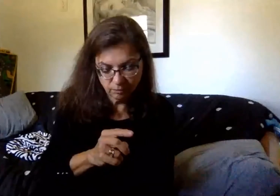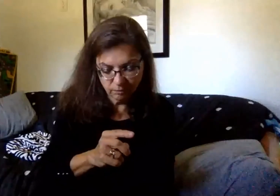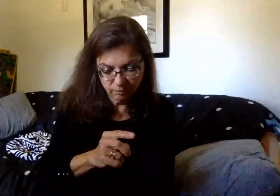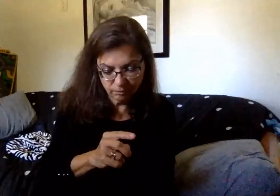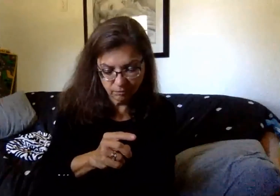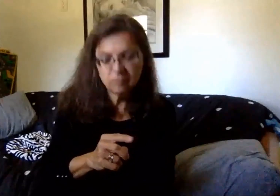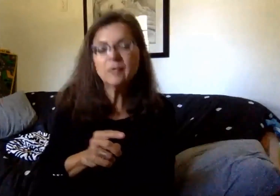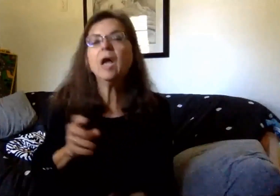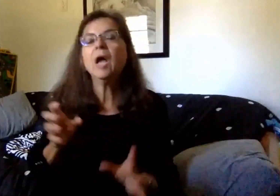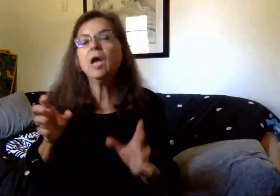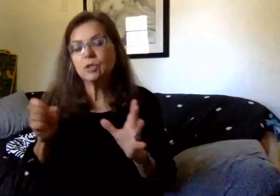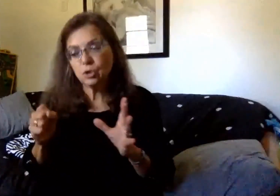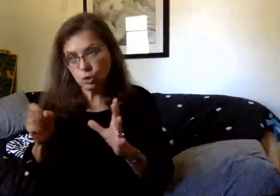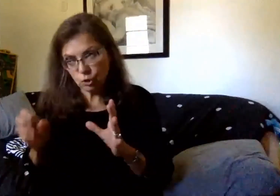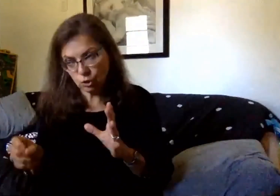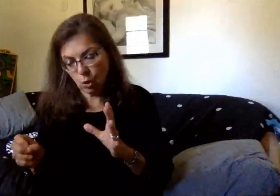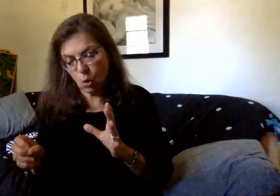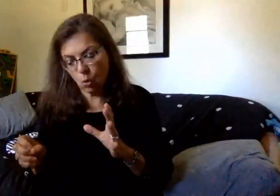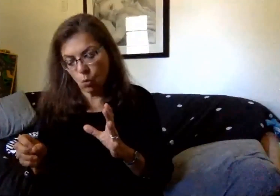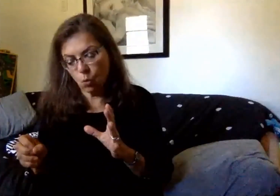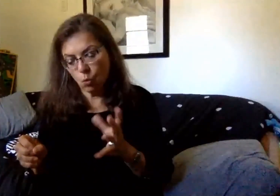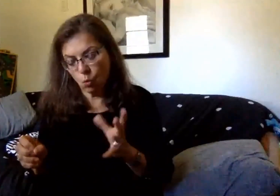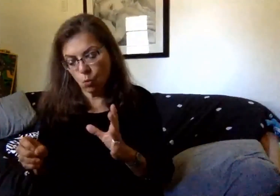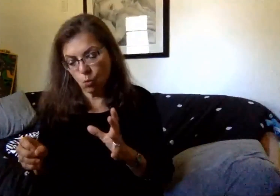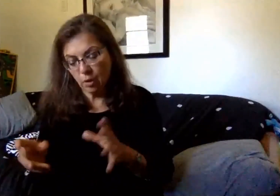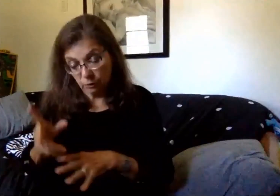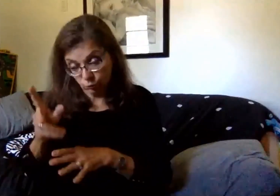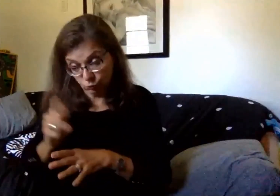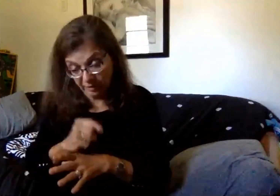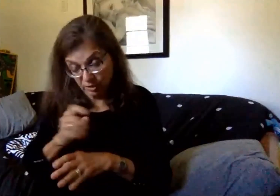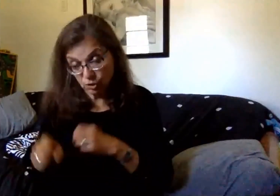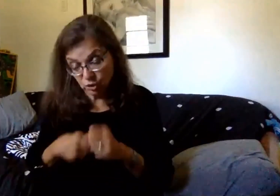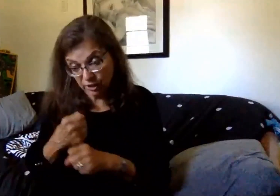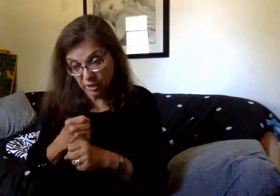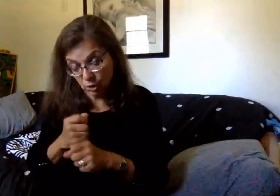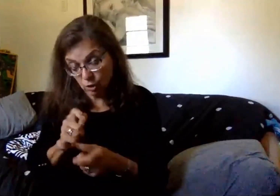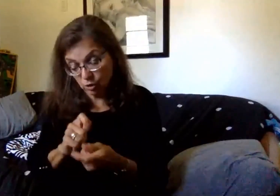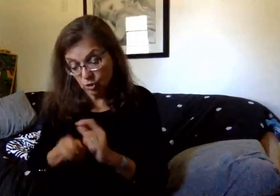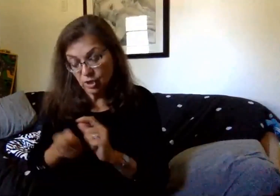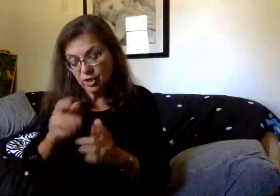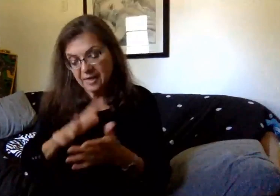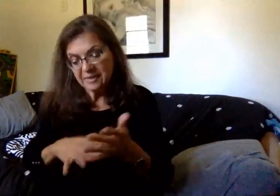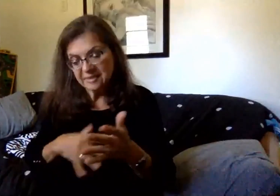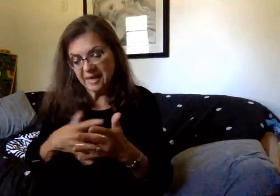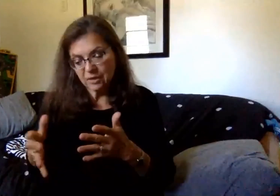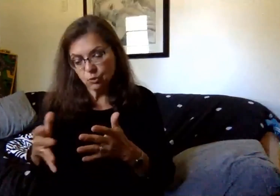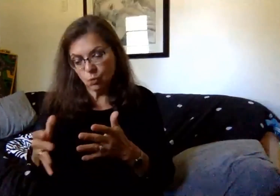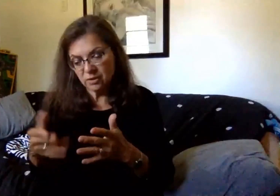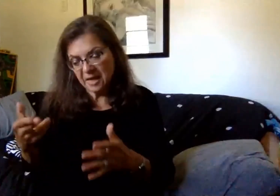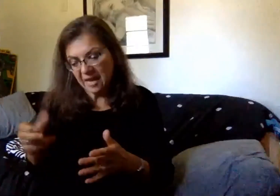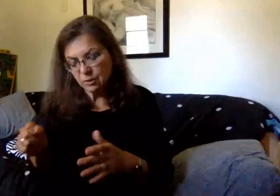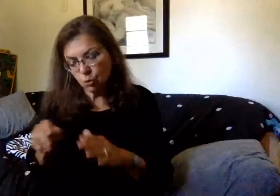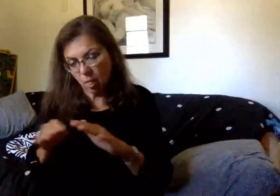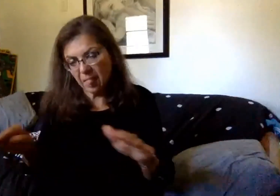So in a traditional year, changing schedules at the high school level is sometimes a